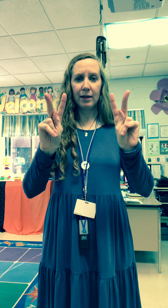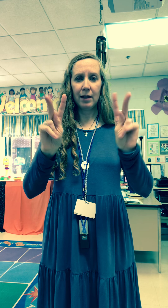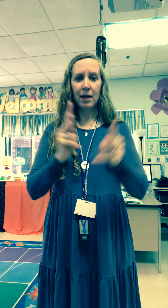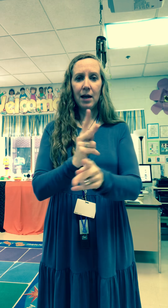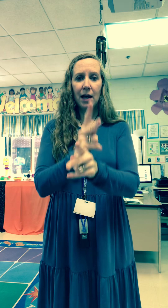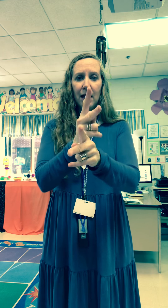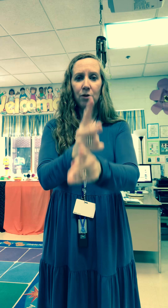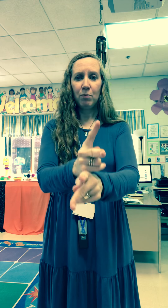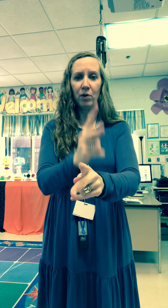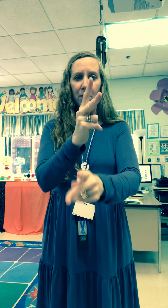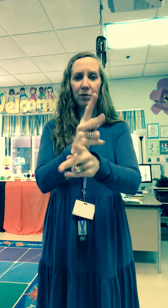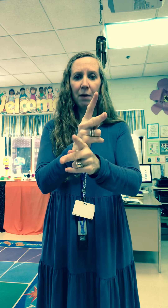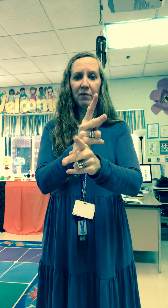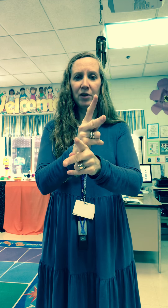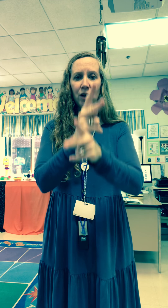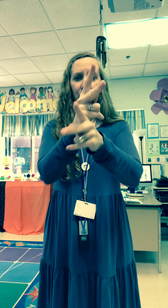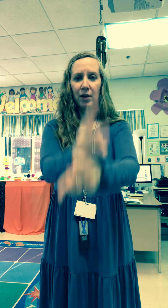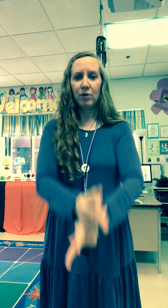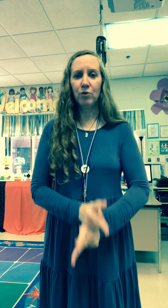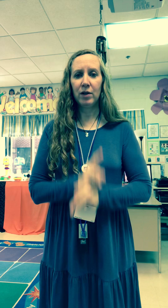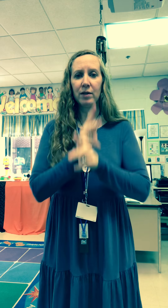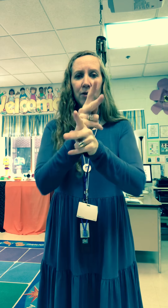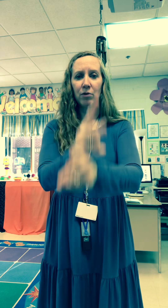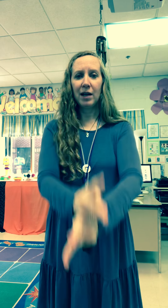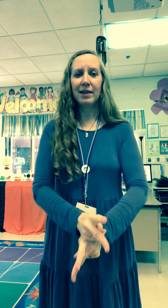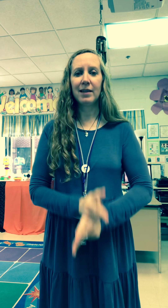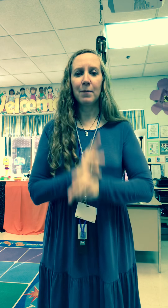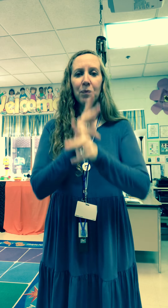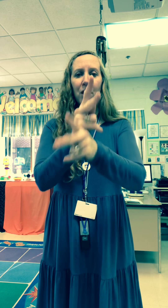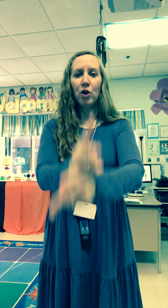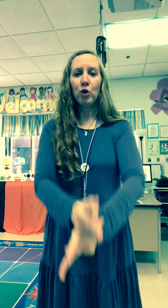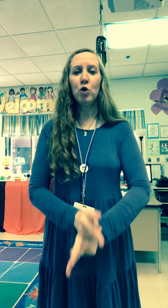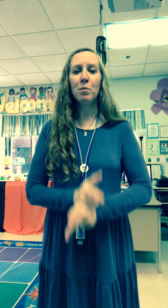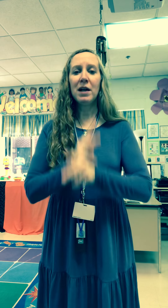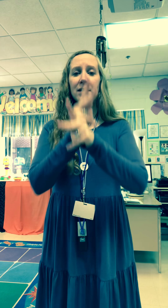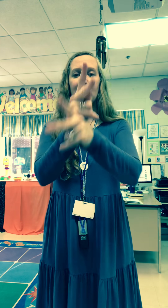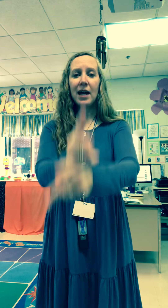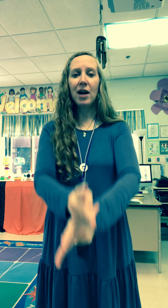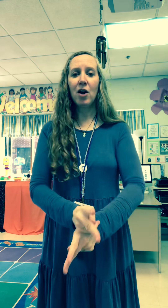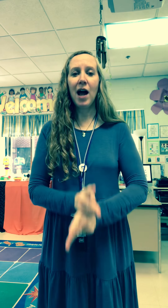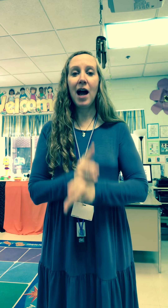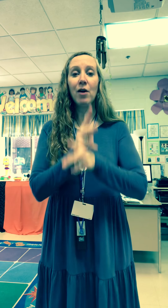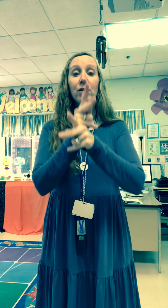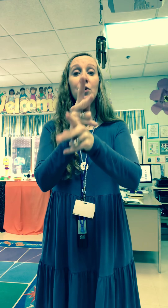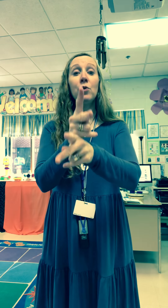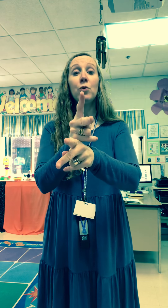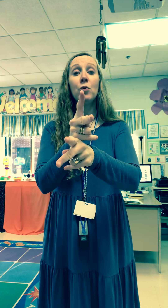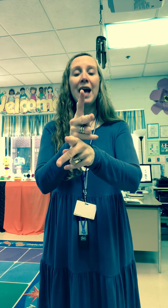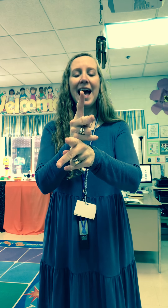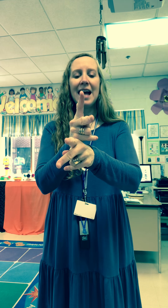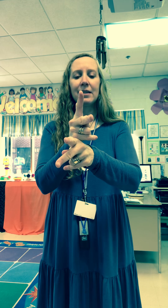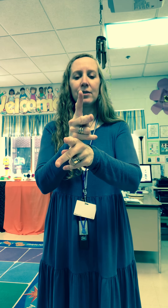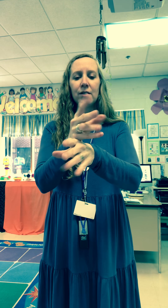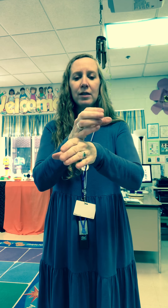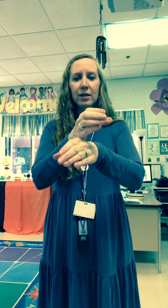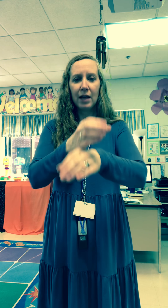and you put them on top of each other and you do it in a circle like this you must care how you act is just this